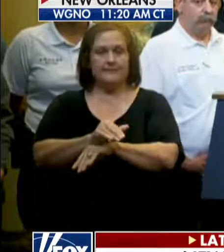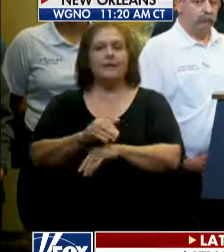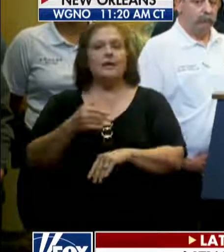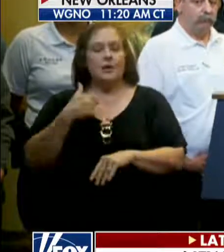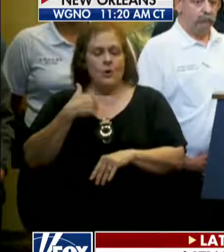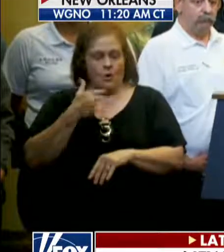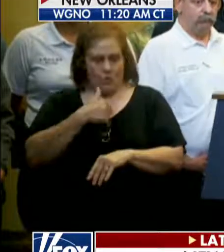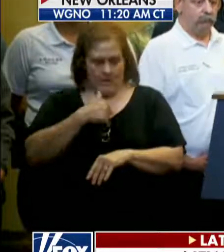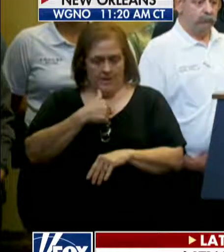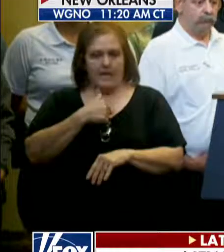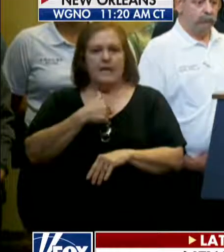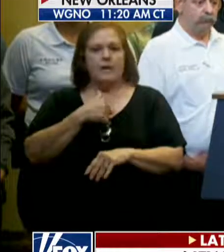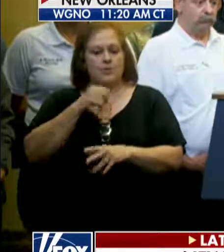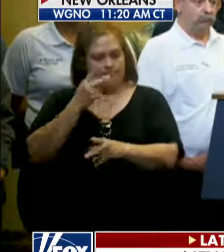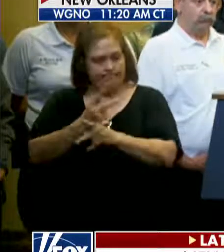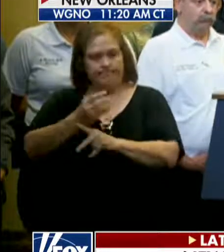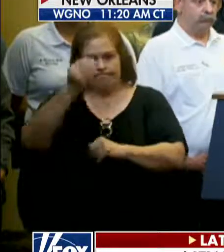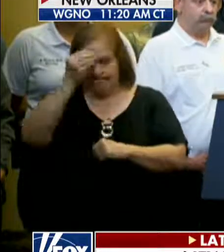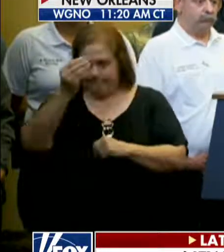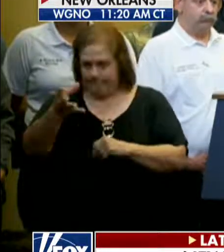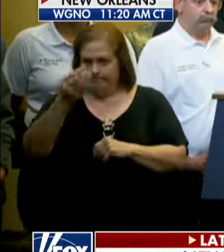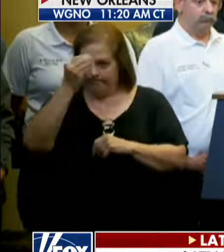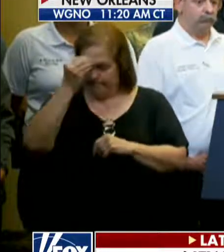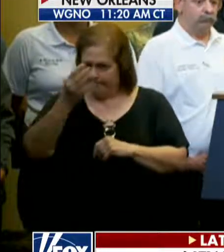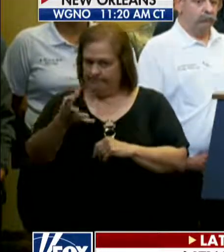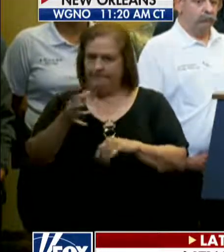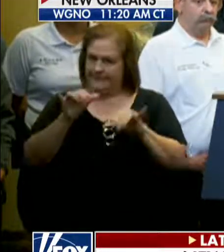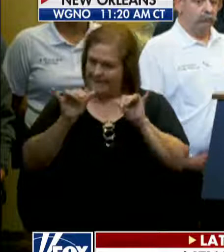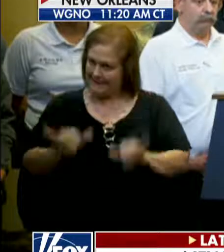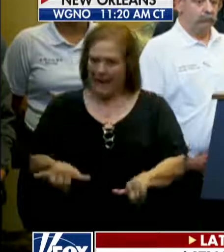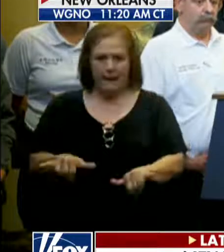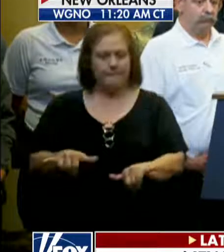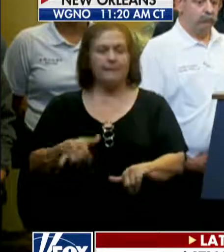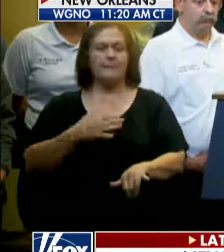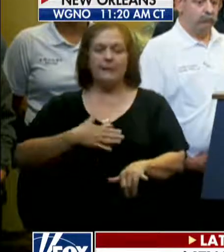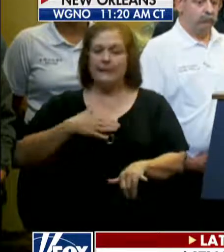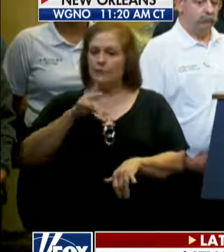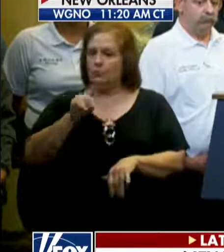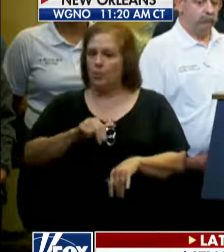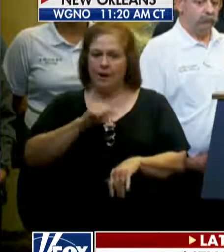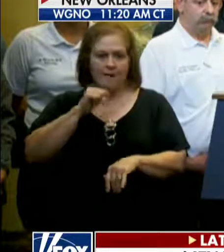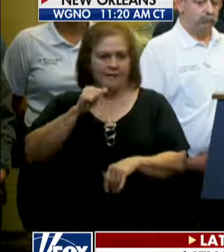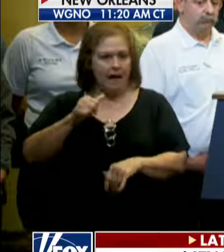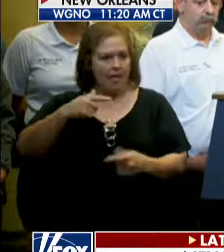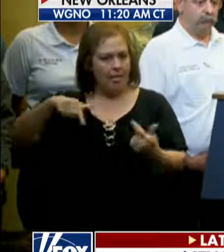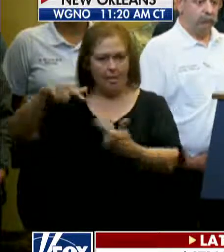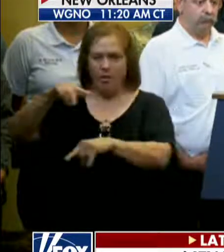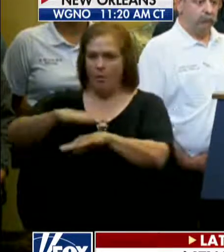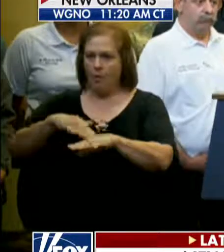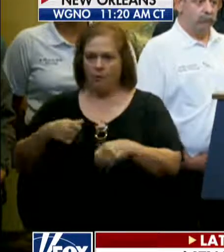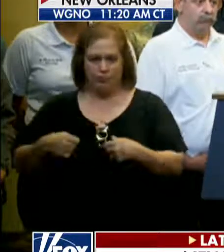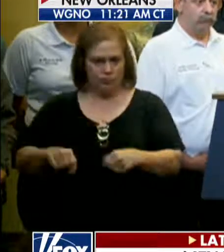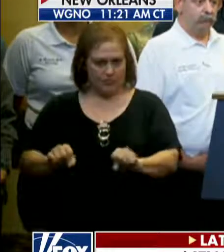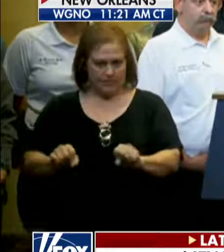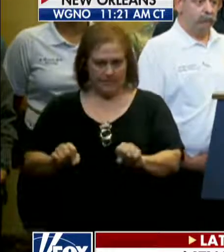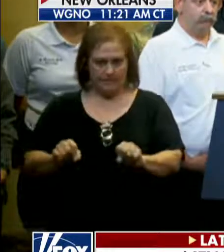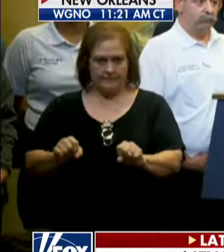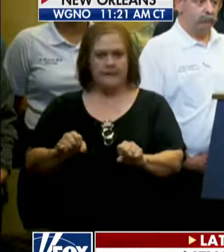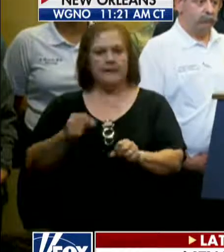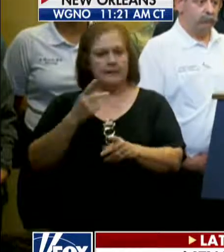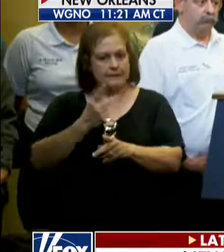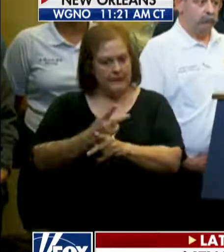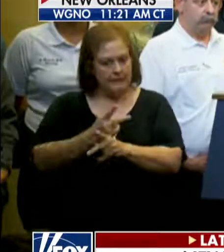consistent with that message again this evening, asking you to stay off the streets being prepared